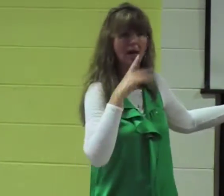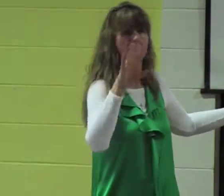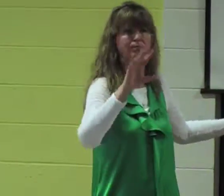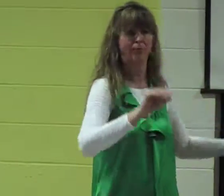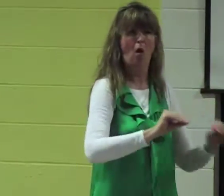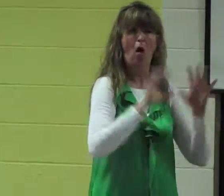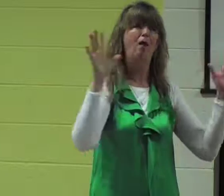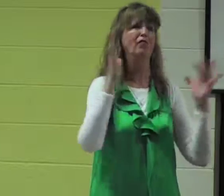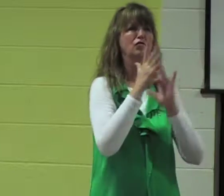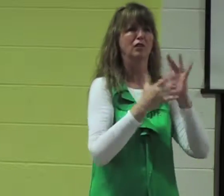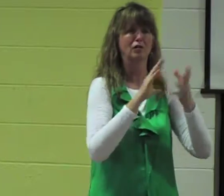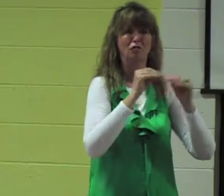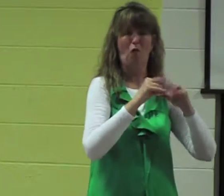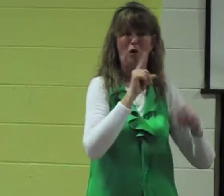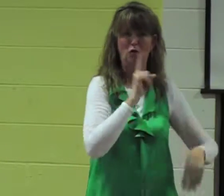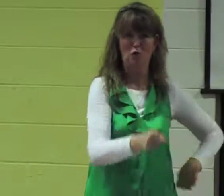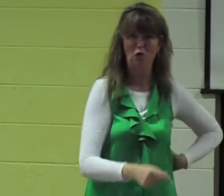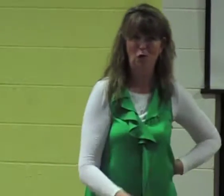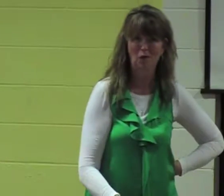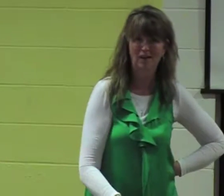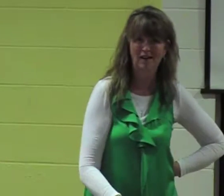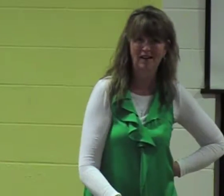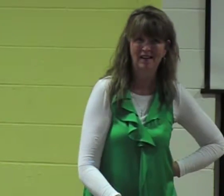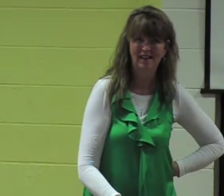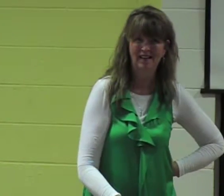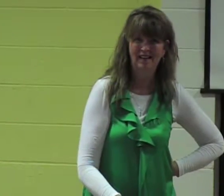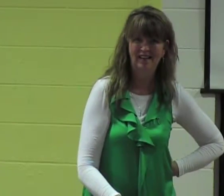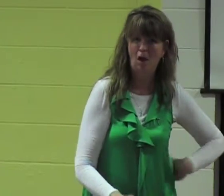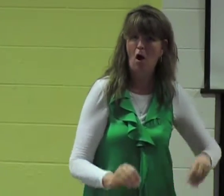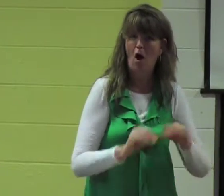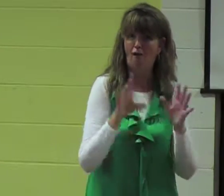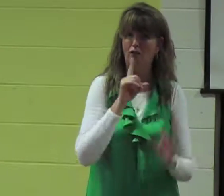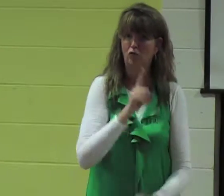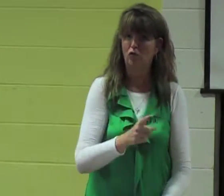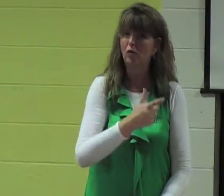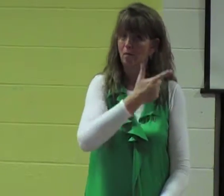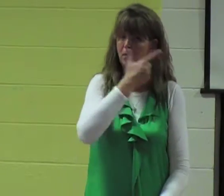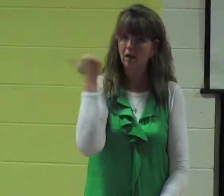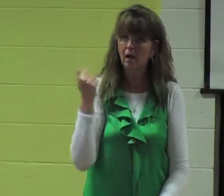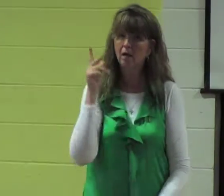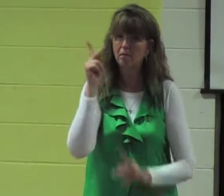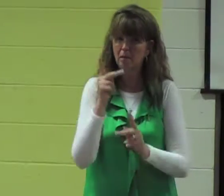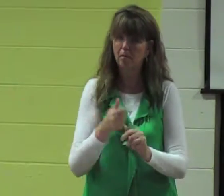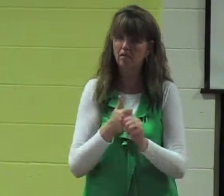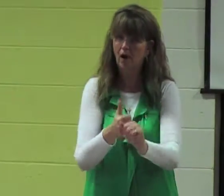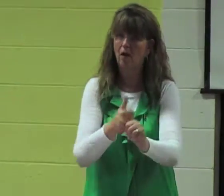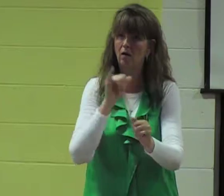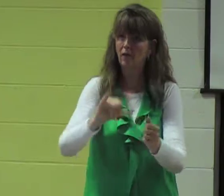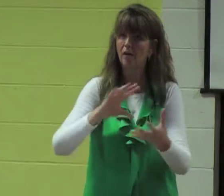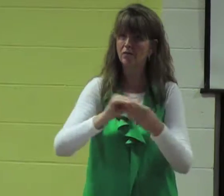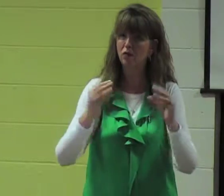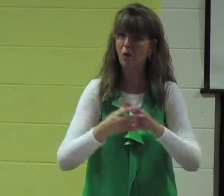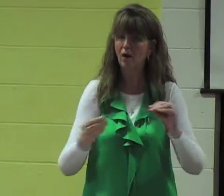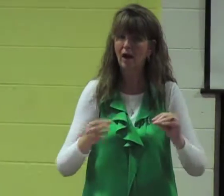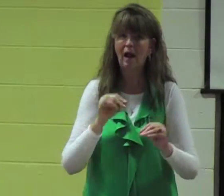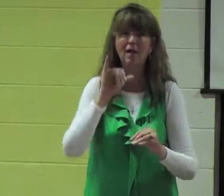so Tertullian said that obviously the Christian message is true because people